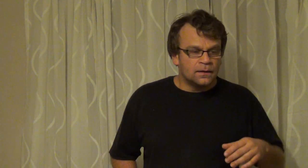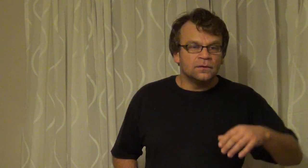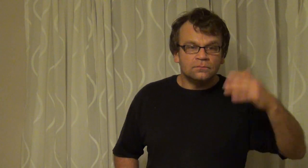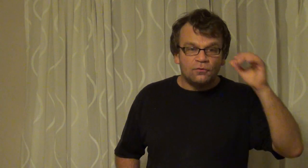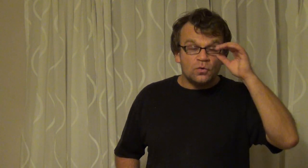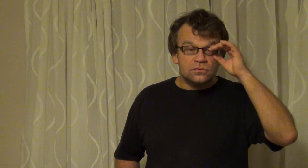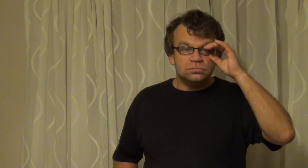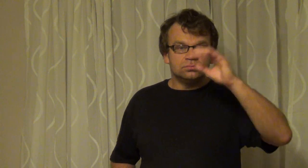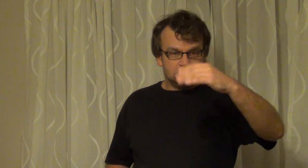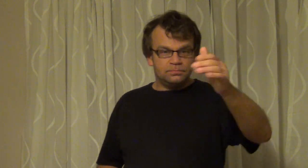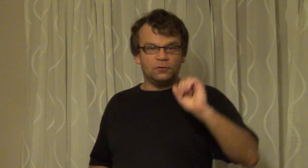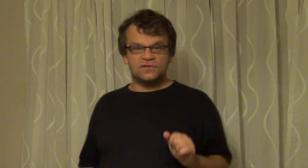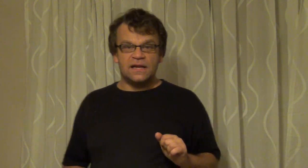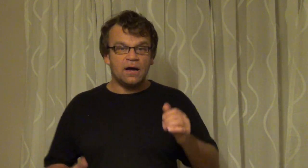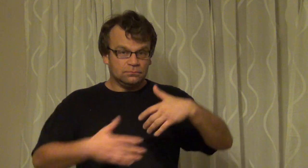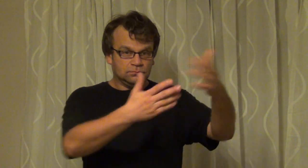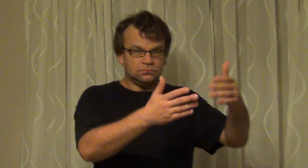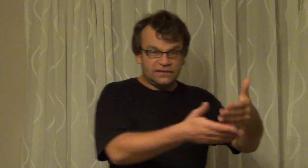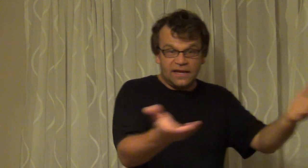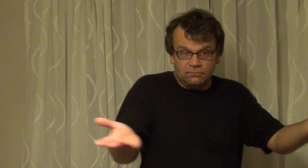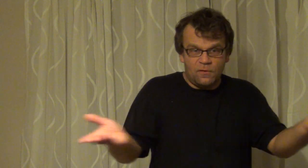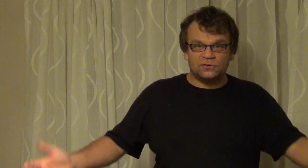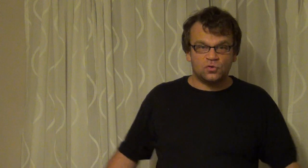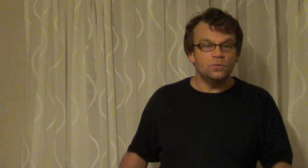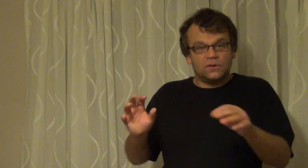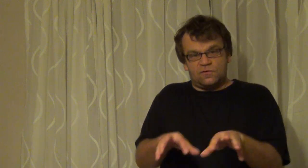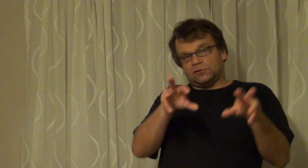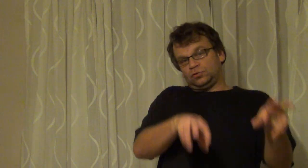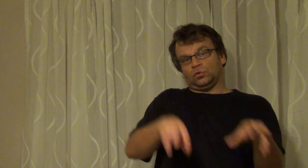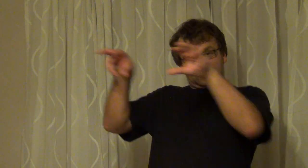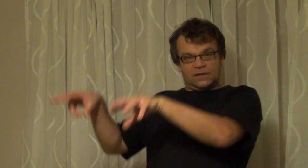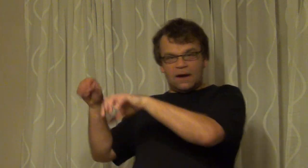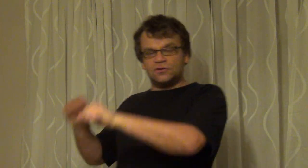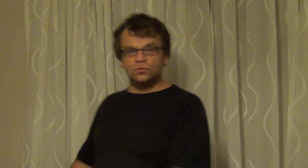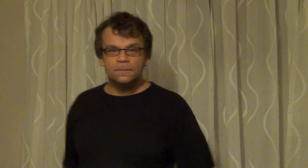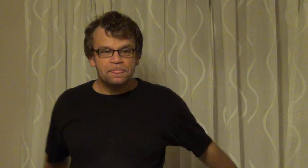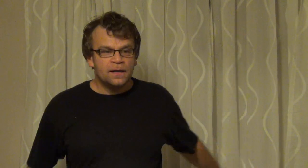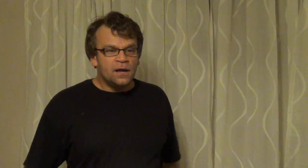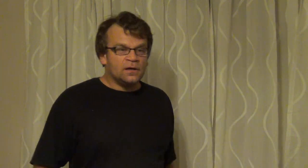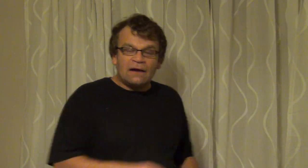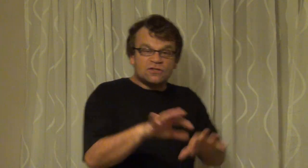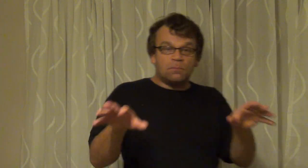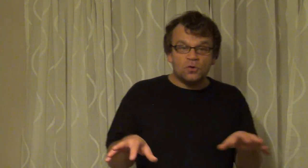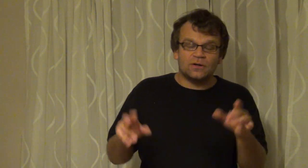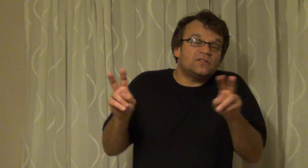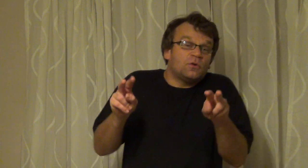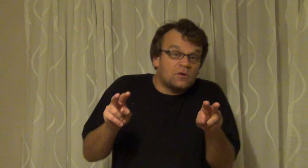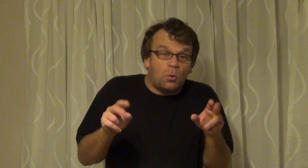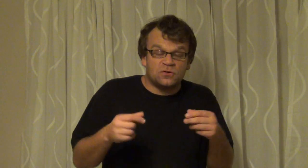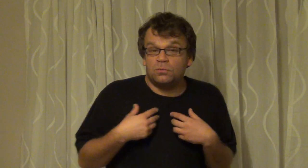of course before the cinema that day we went to school because we wanted to go to cinema after school and I was in a boys school and also not in boys school